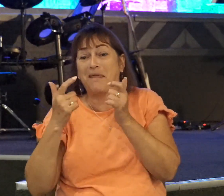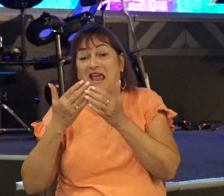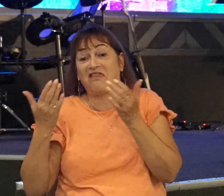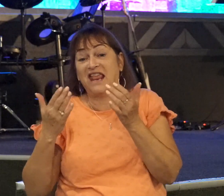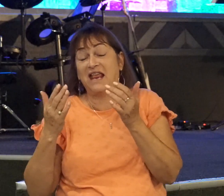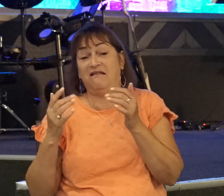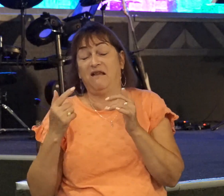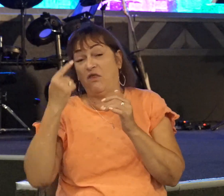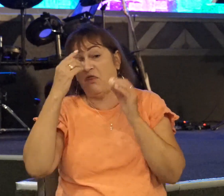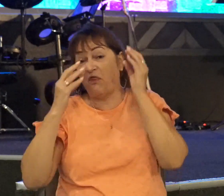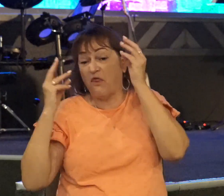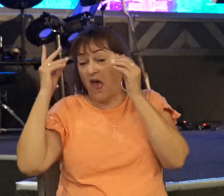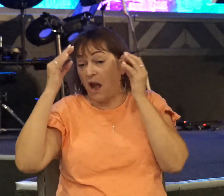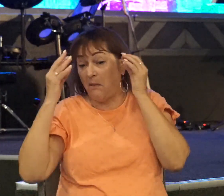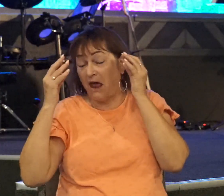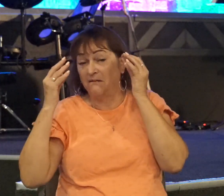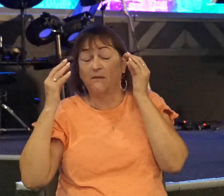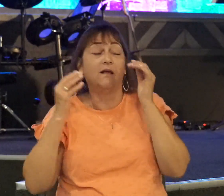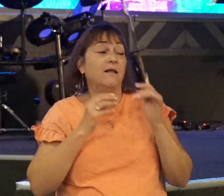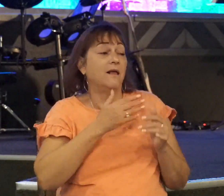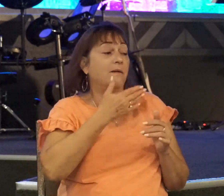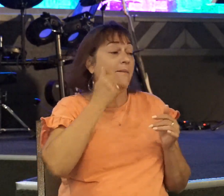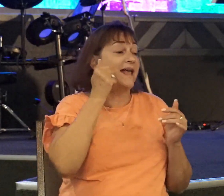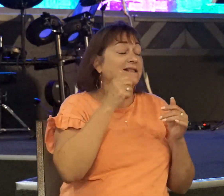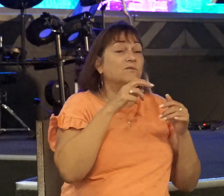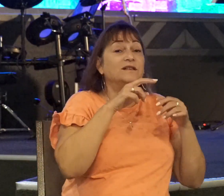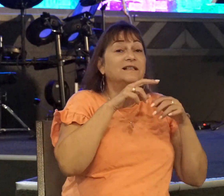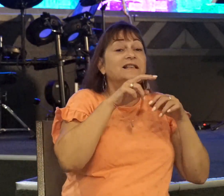The best Saul could come up with was, let's sit here under a pomegranate tree.